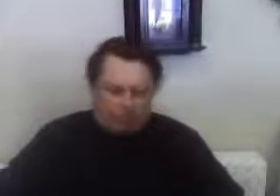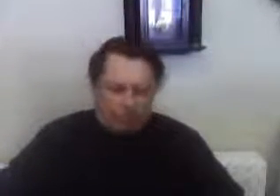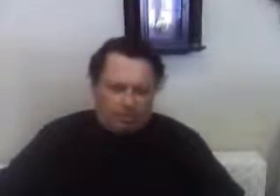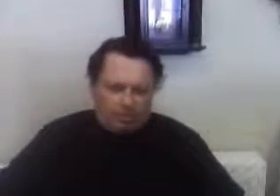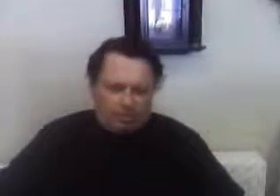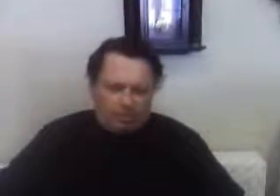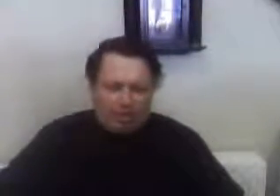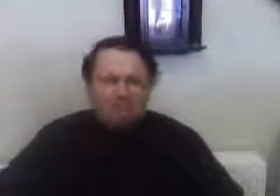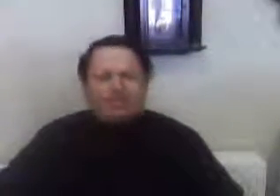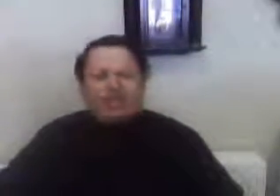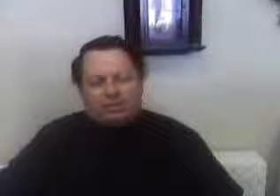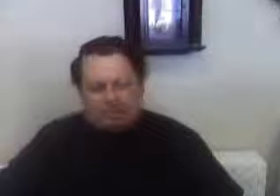of the nation.